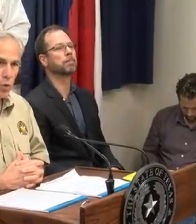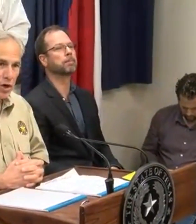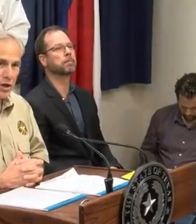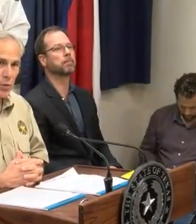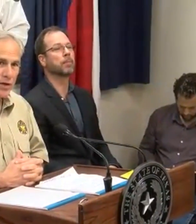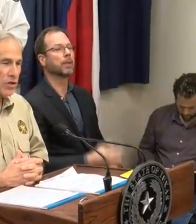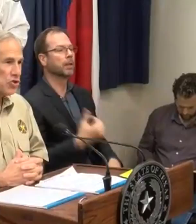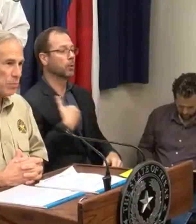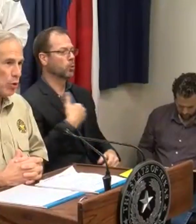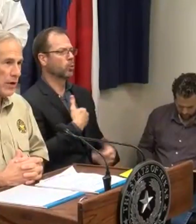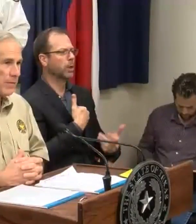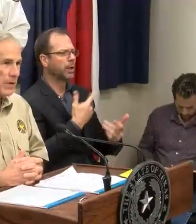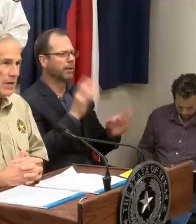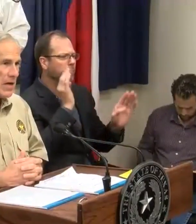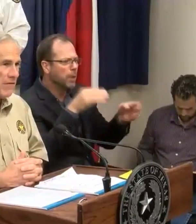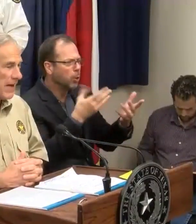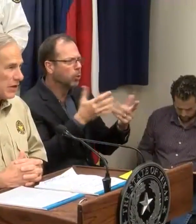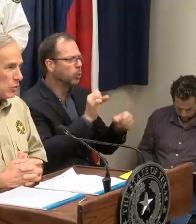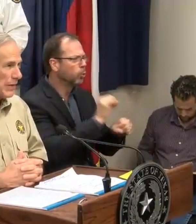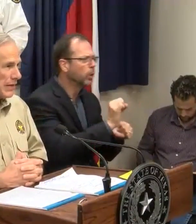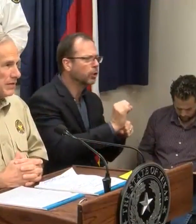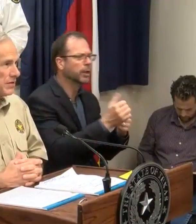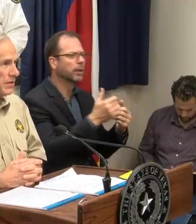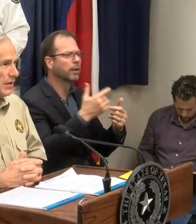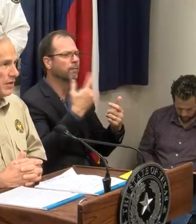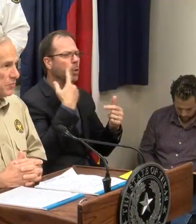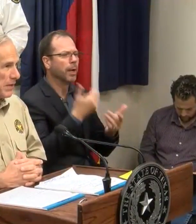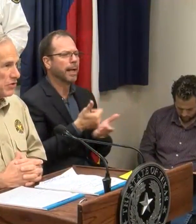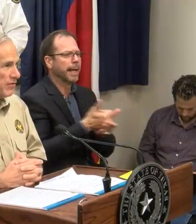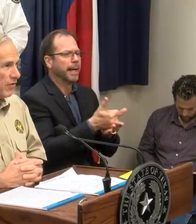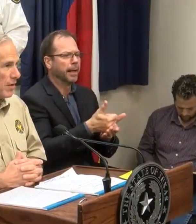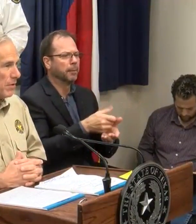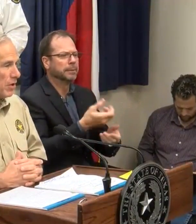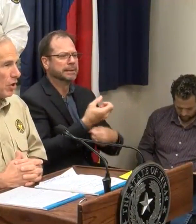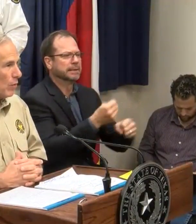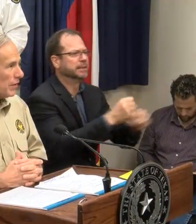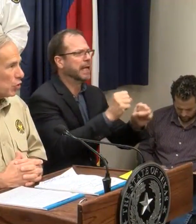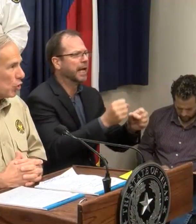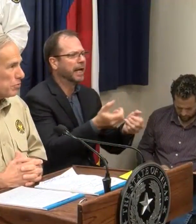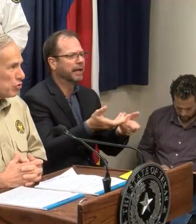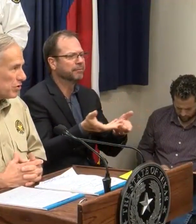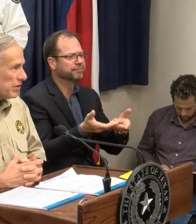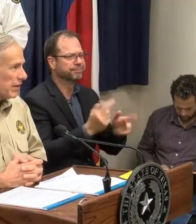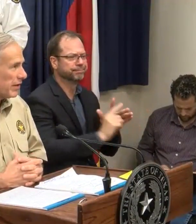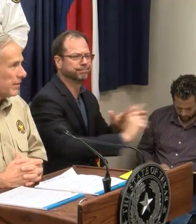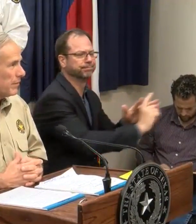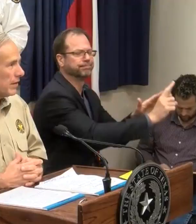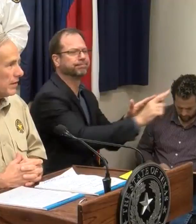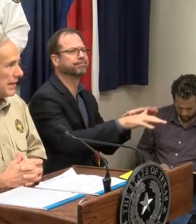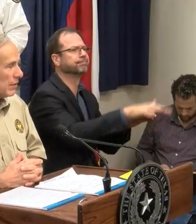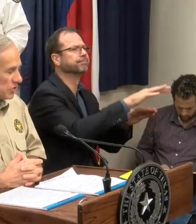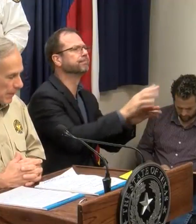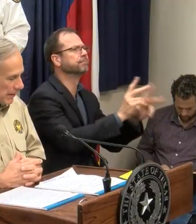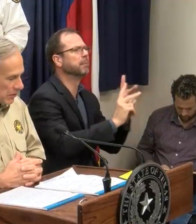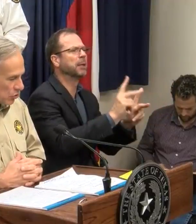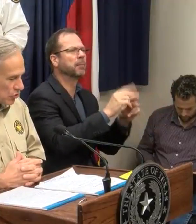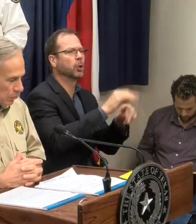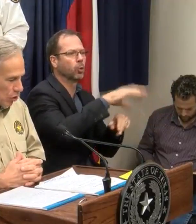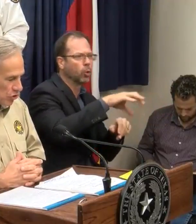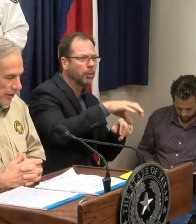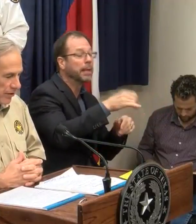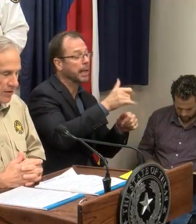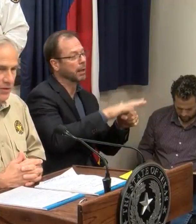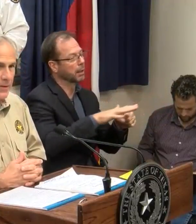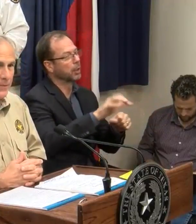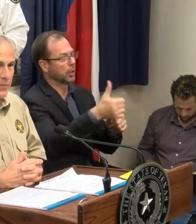working with and supporting evacuees, especially from around the Corpus Christi area, now expanding to